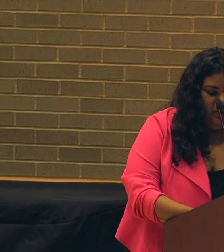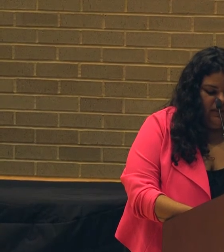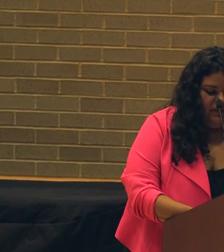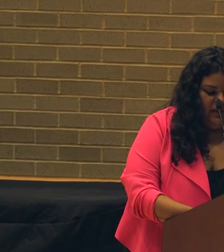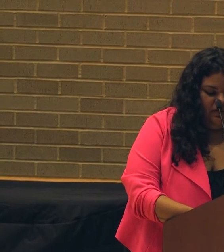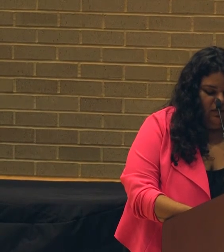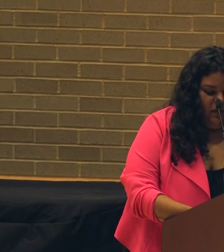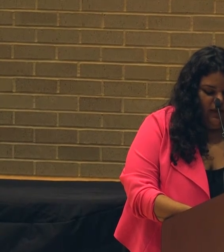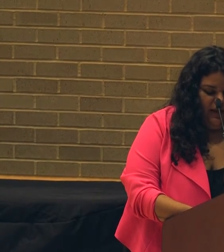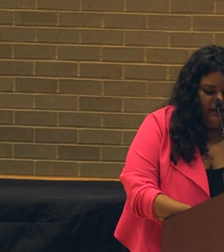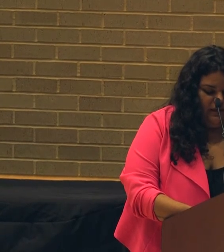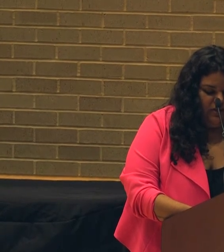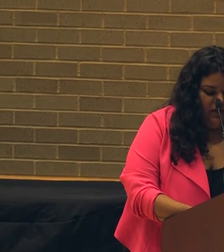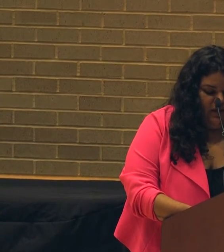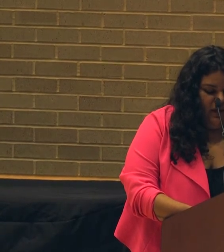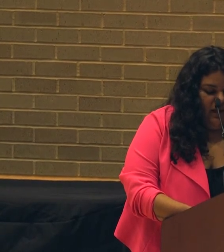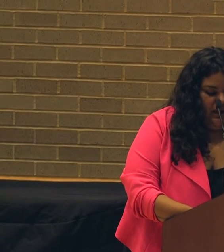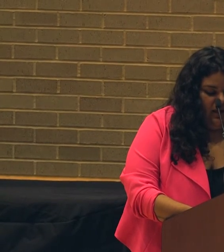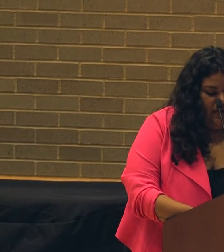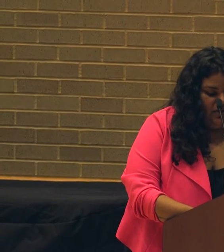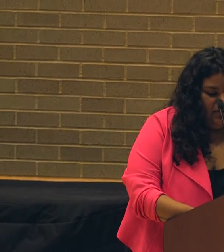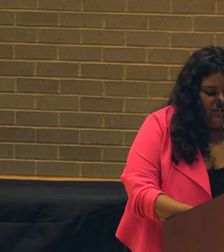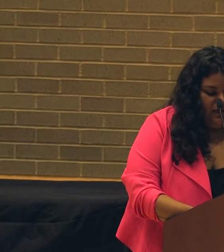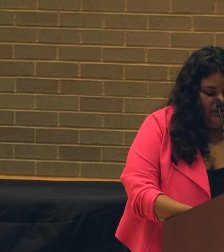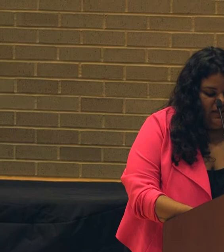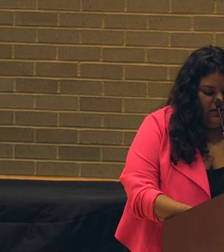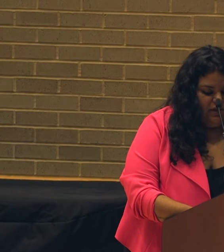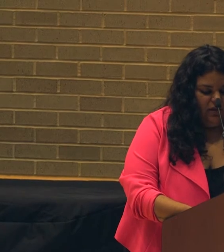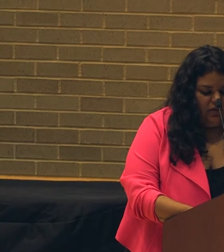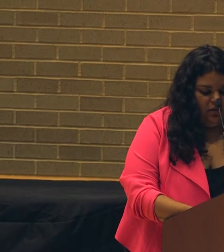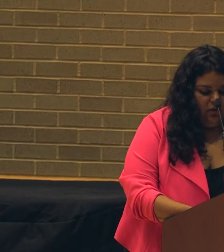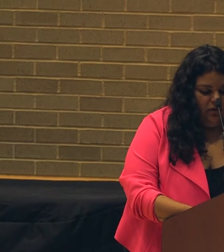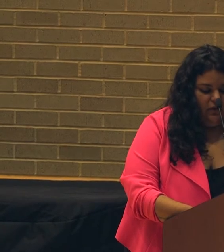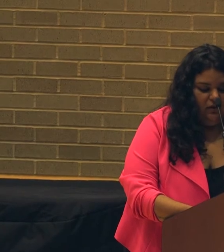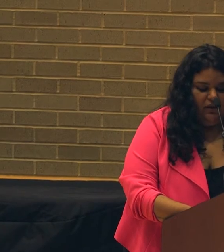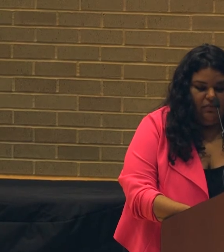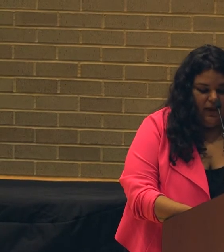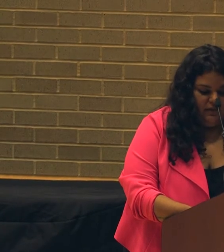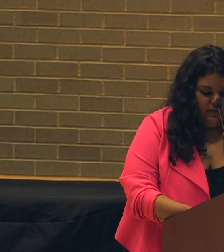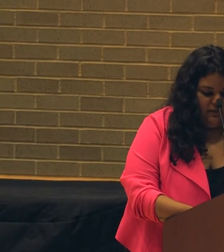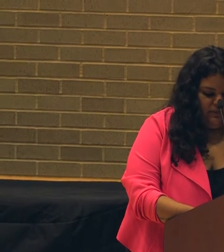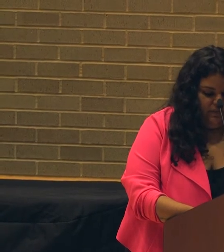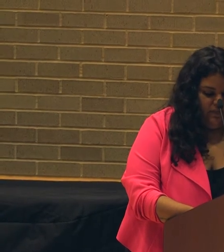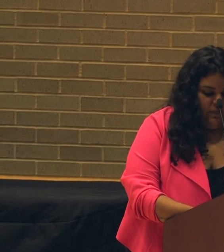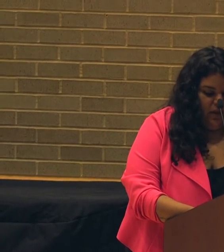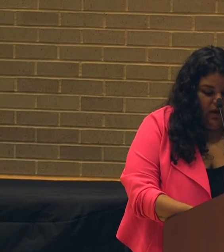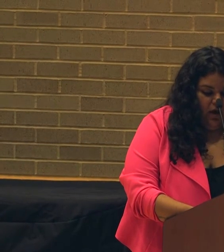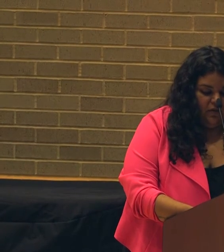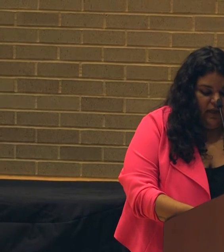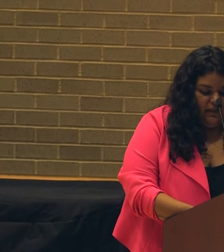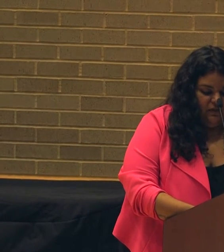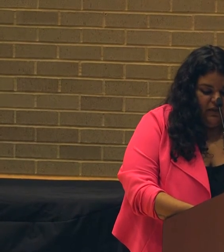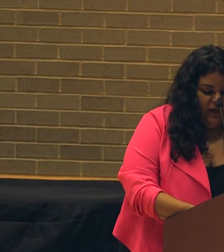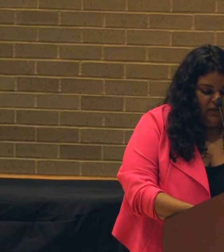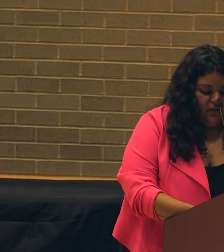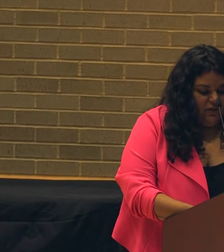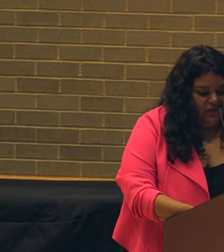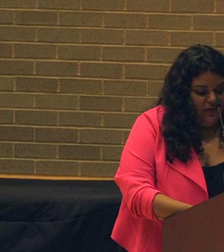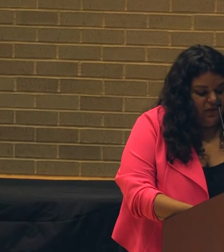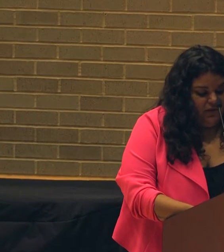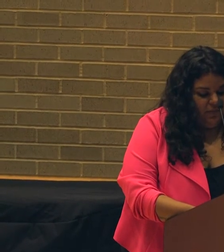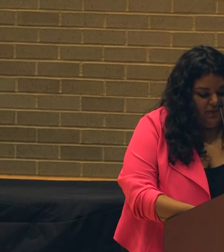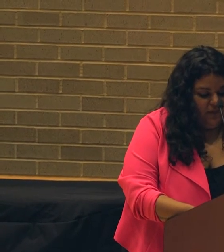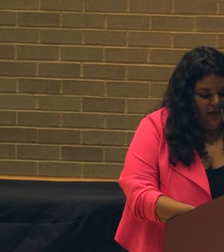Christopher about his native Hawaiian ancestry and how that translates into his curatorial and creative practices. Over the last few days,